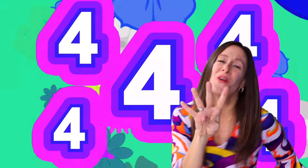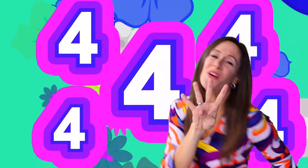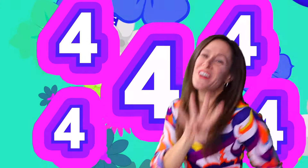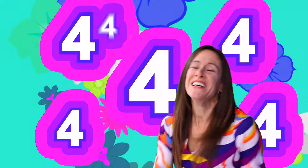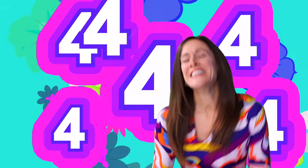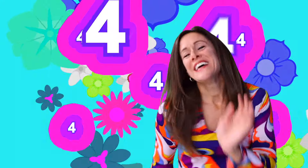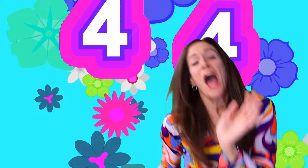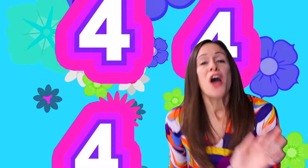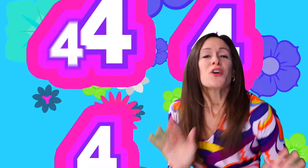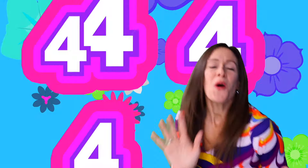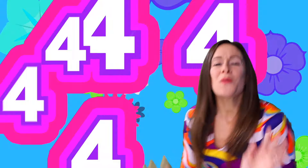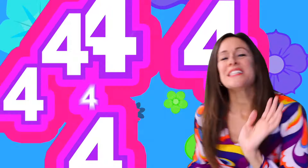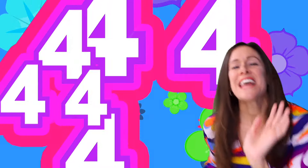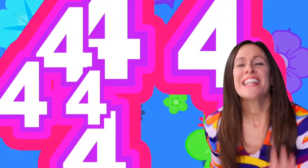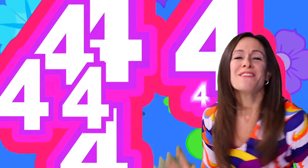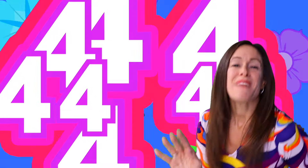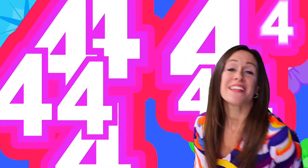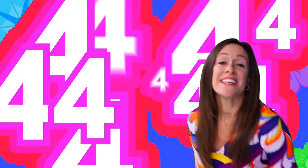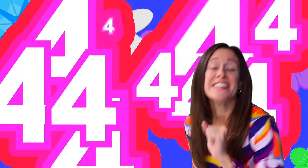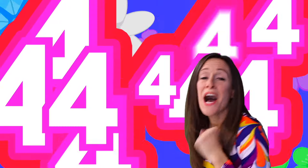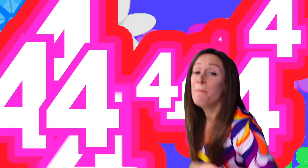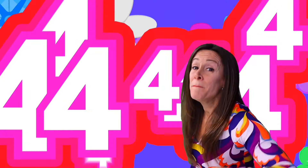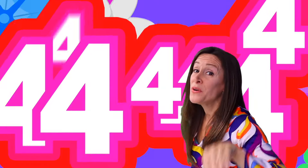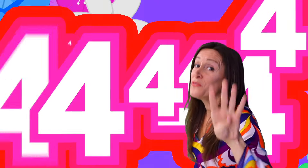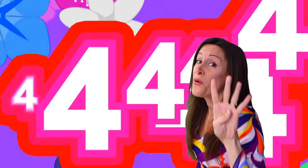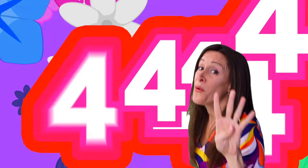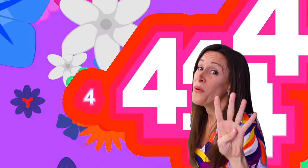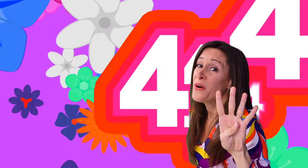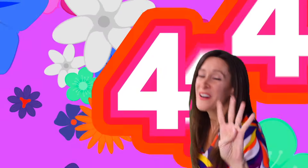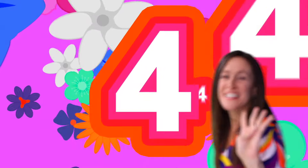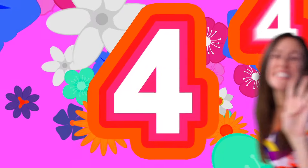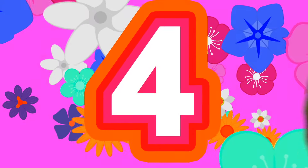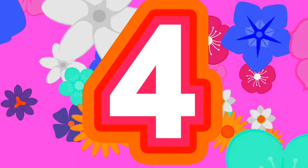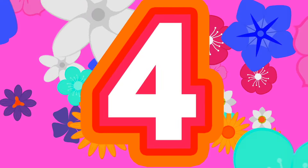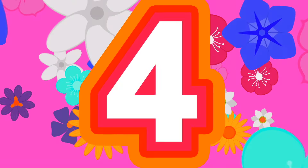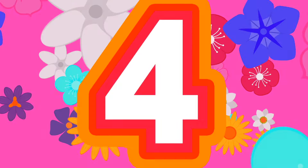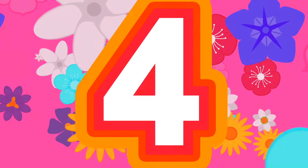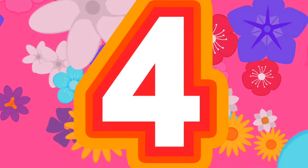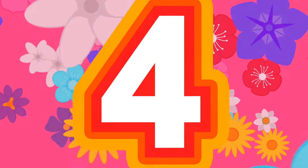Go and tell about the number four You